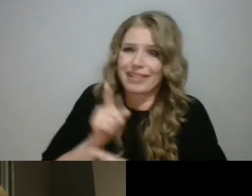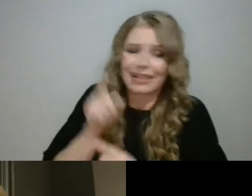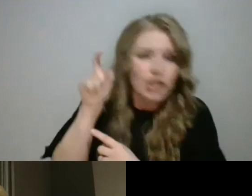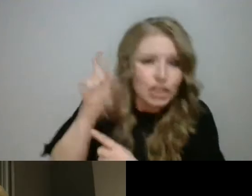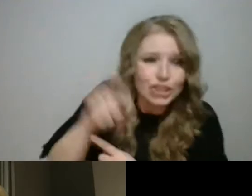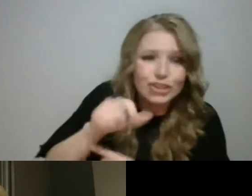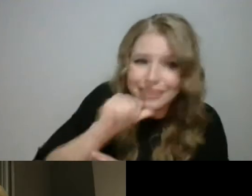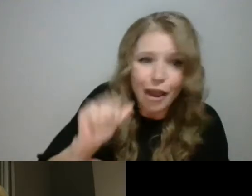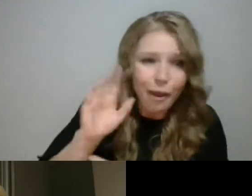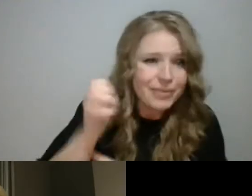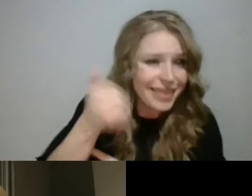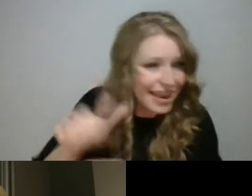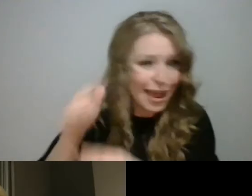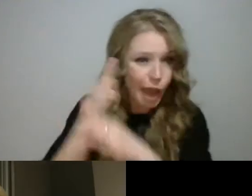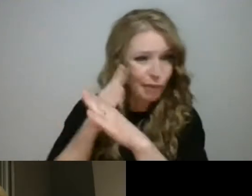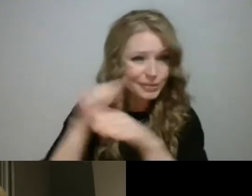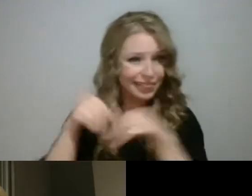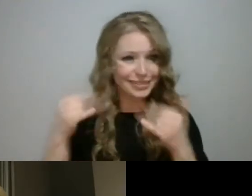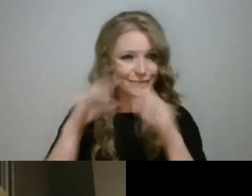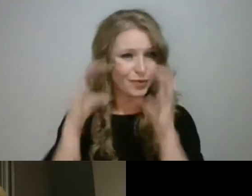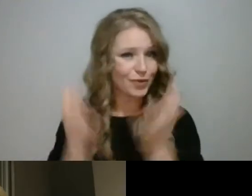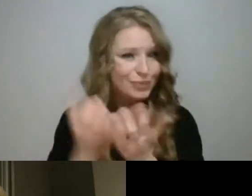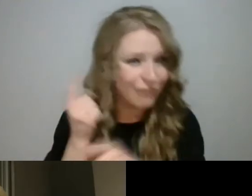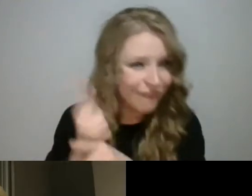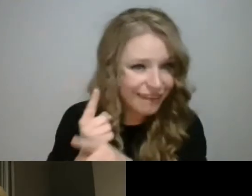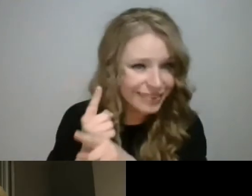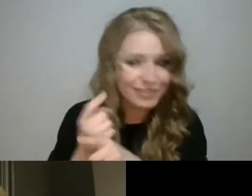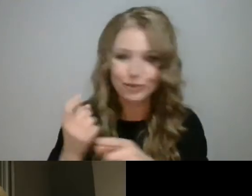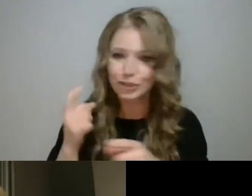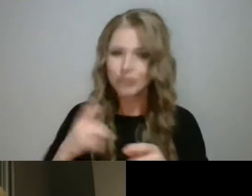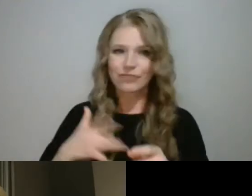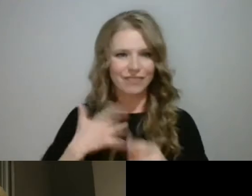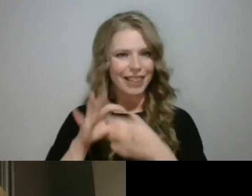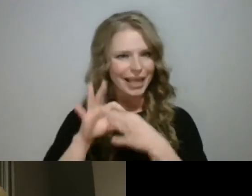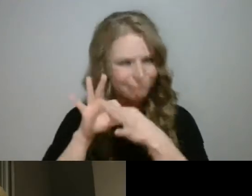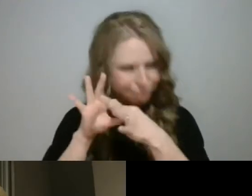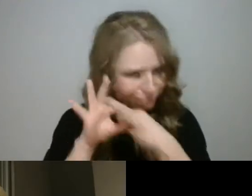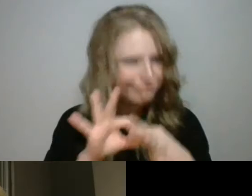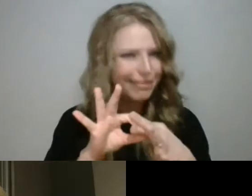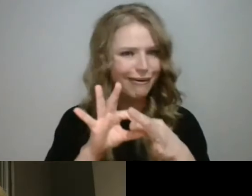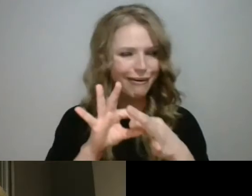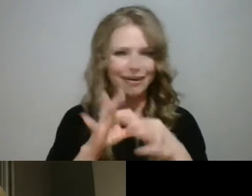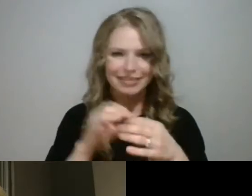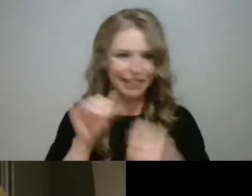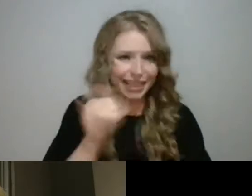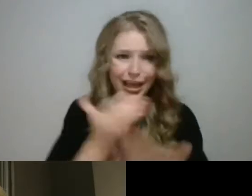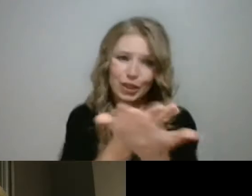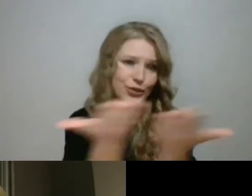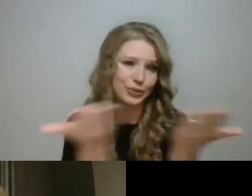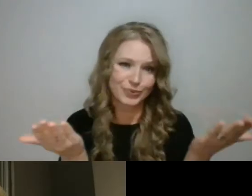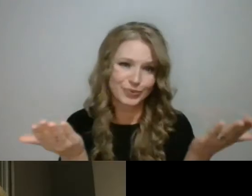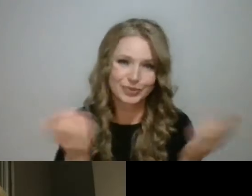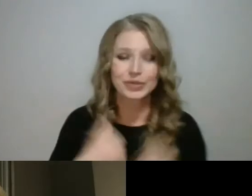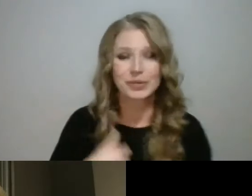don't. We want to belong without barriers. There doesn't have to be barriers. There's enough barriers in the world alone.